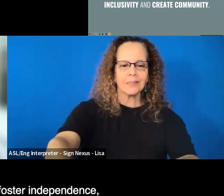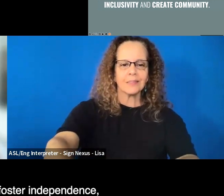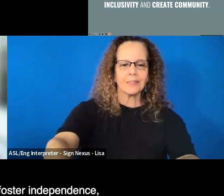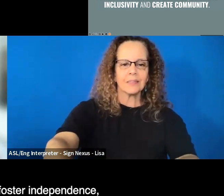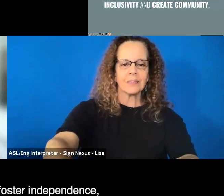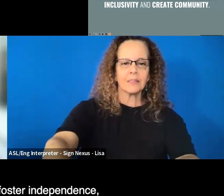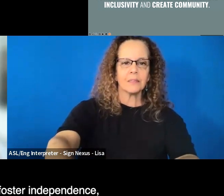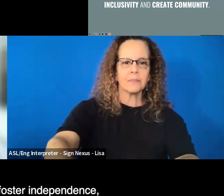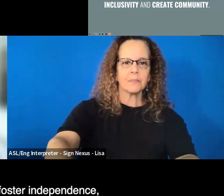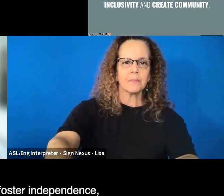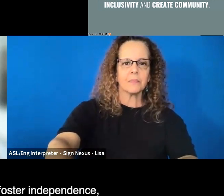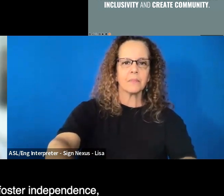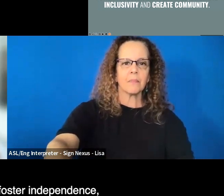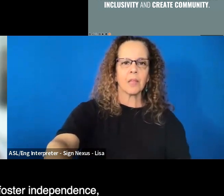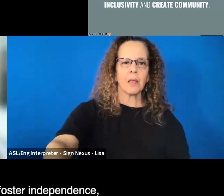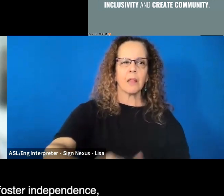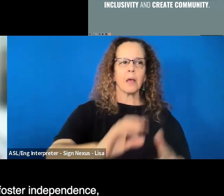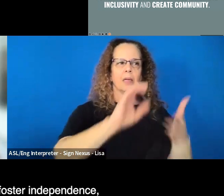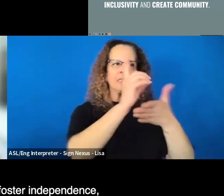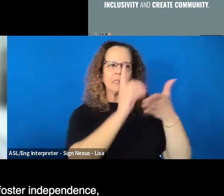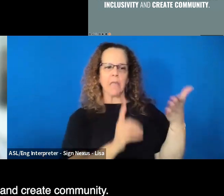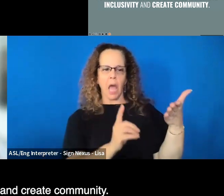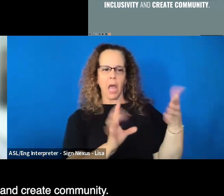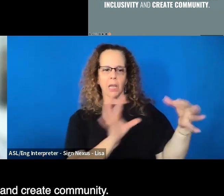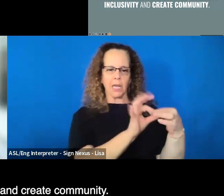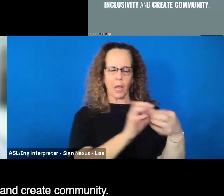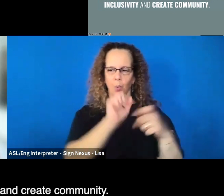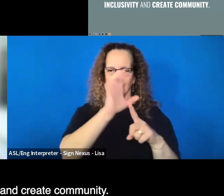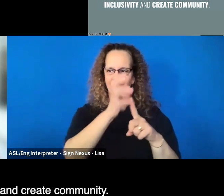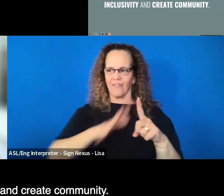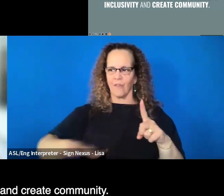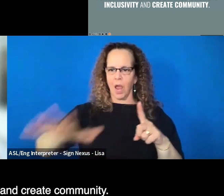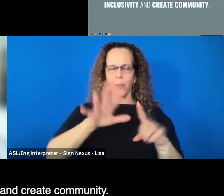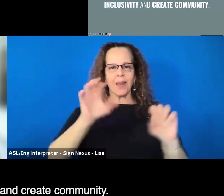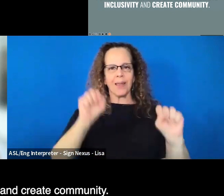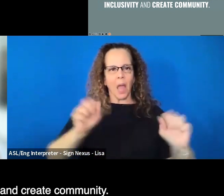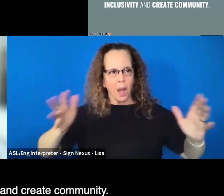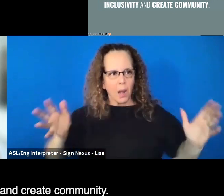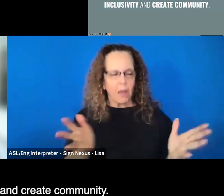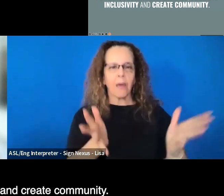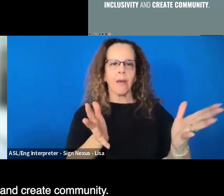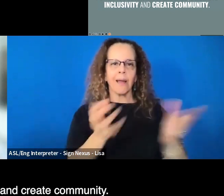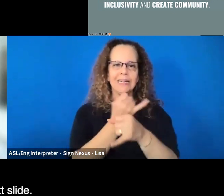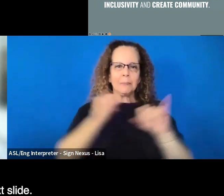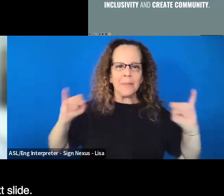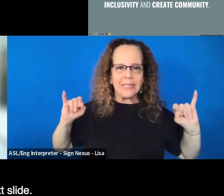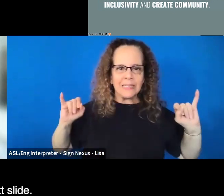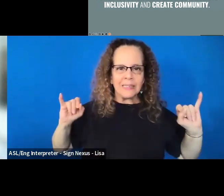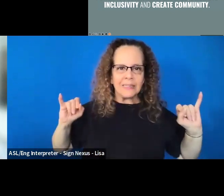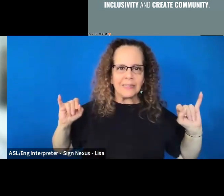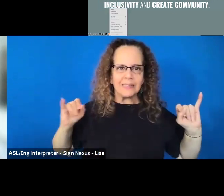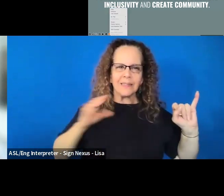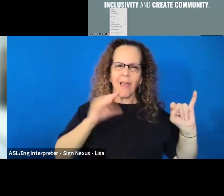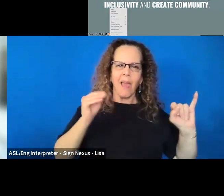has the power to foster independence, promote inclusivity, and create community. Next slide.